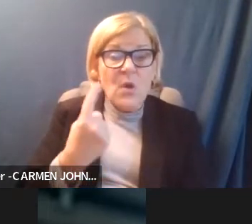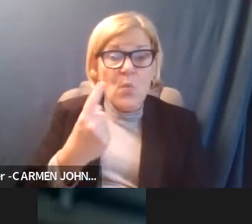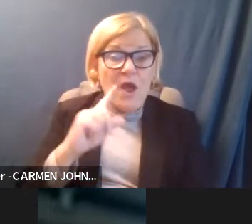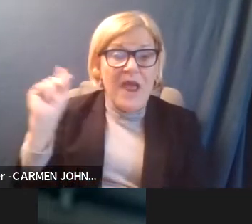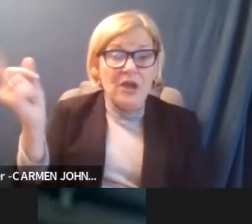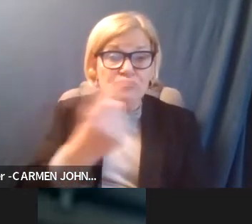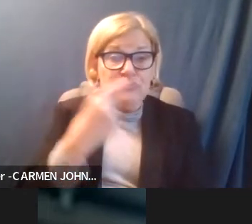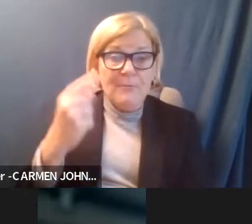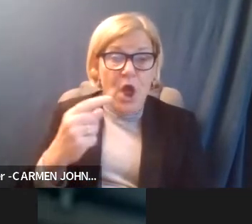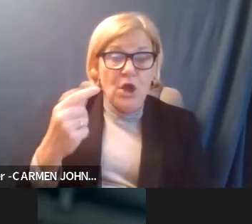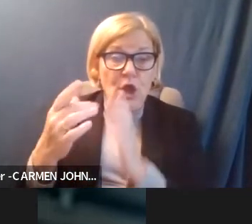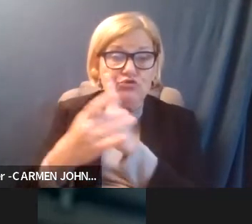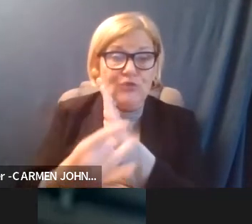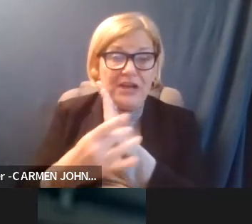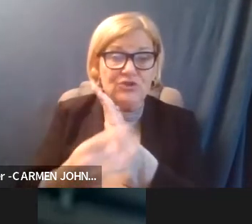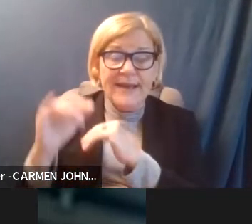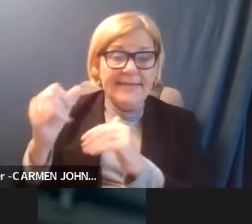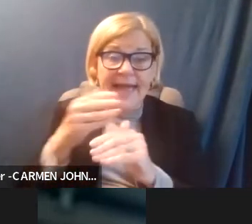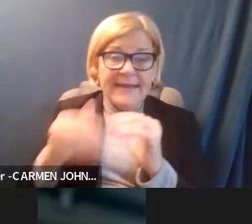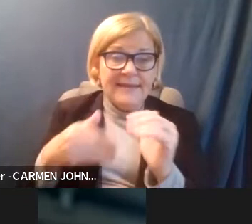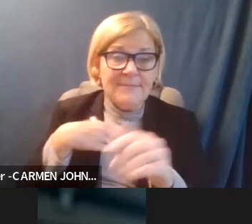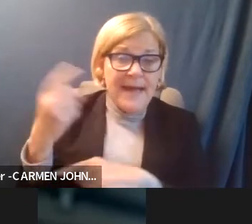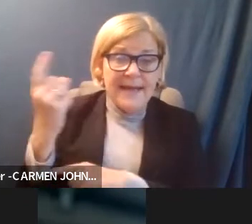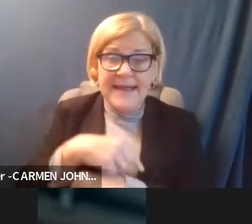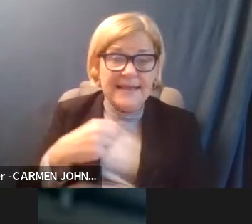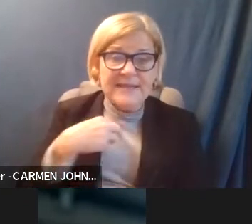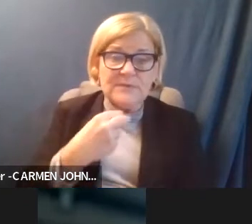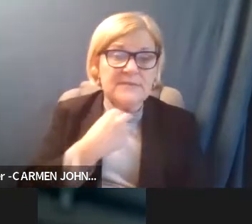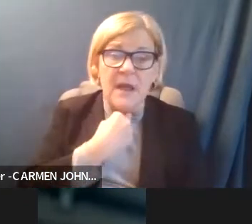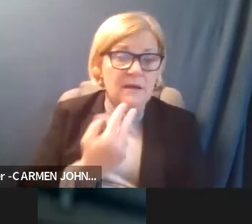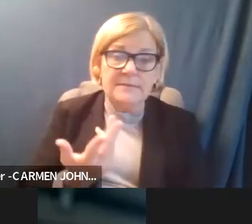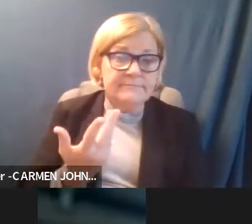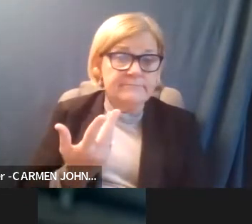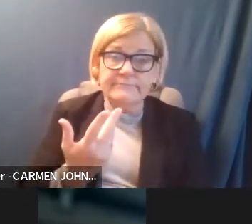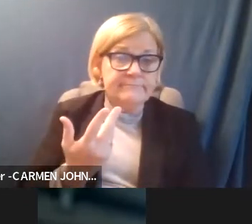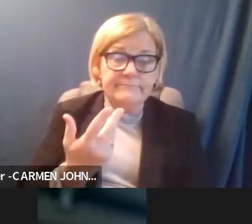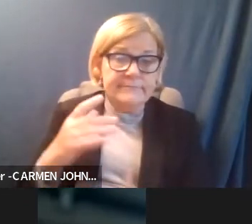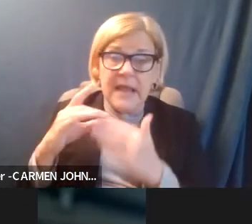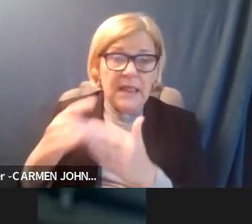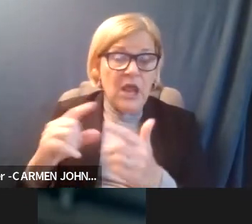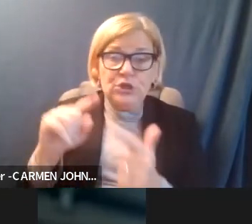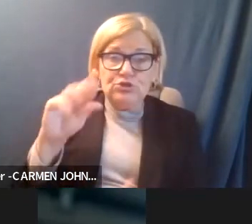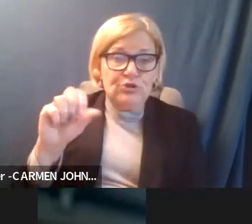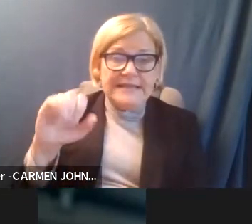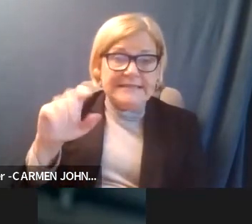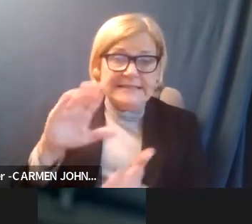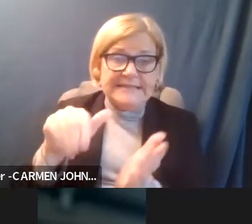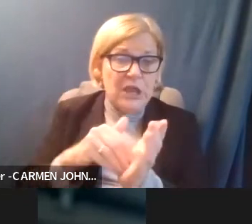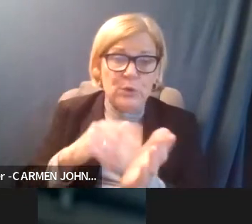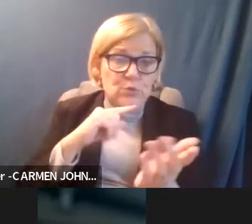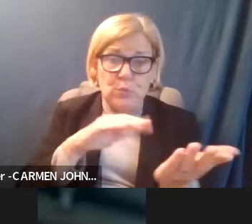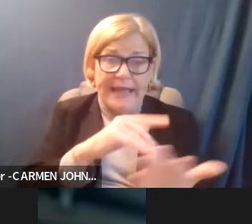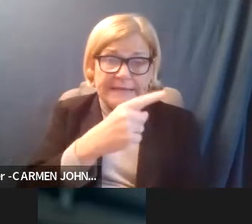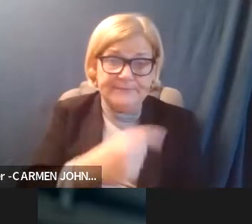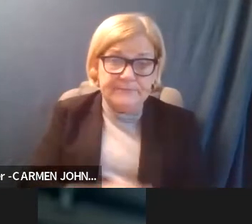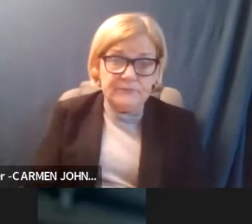on Gratiot. And that ended my day as I was stuck and then led to the transit center to wait for further direction.